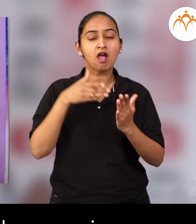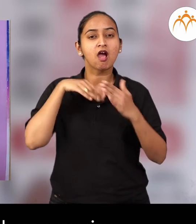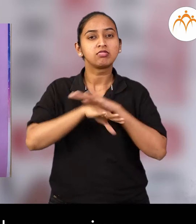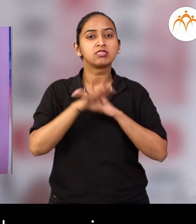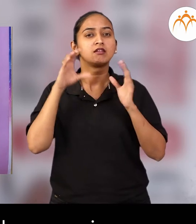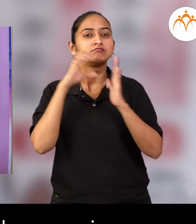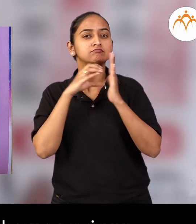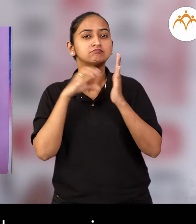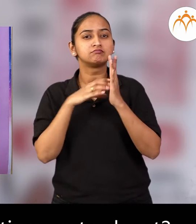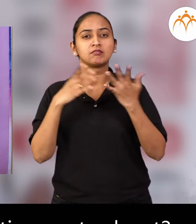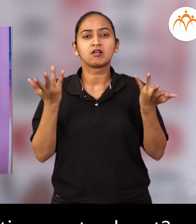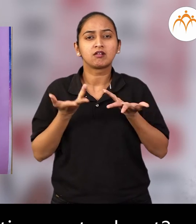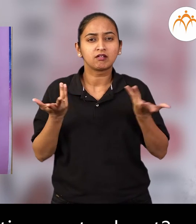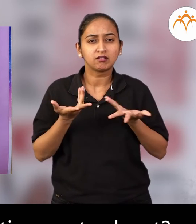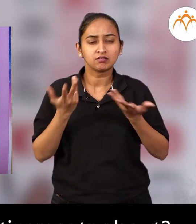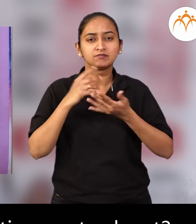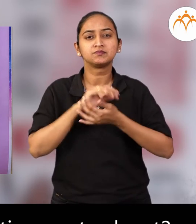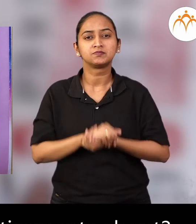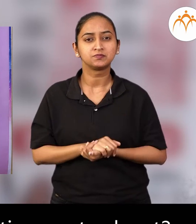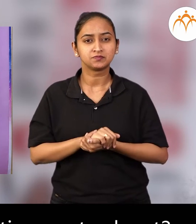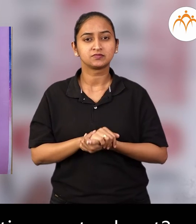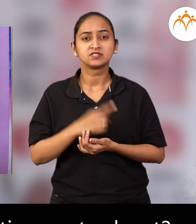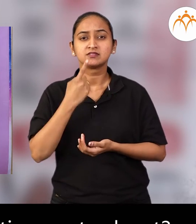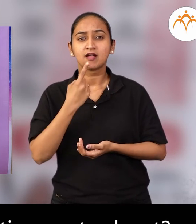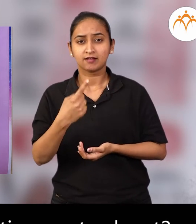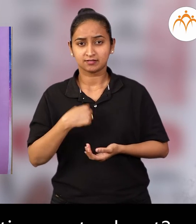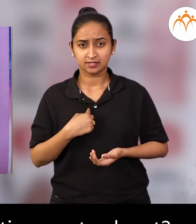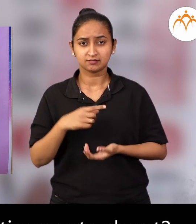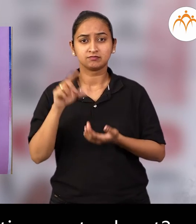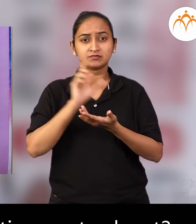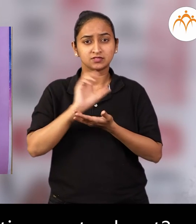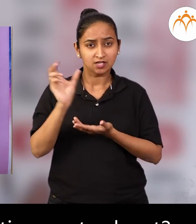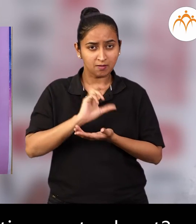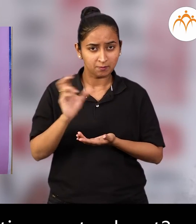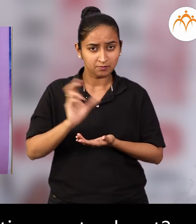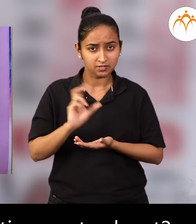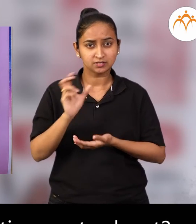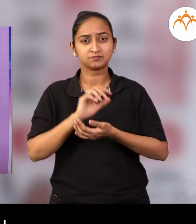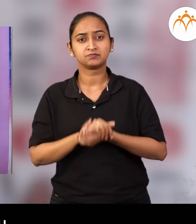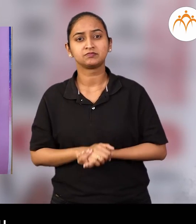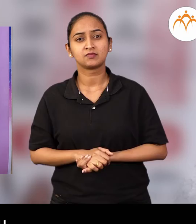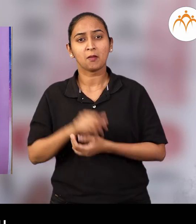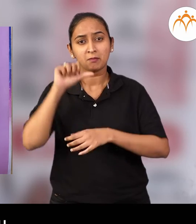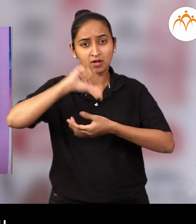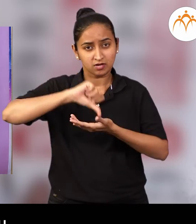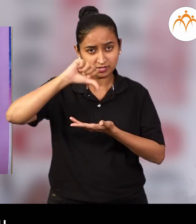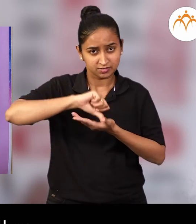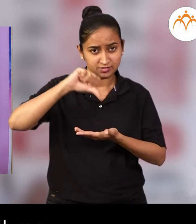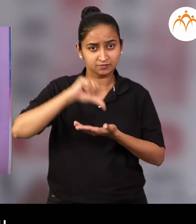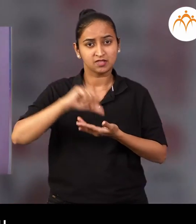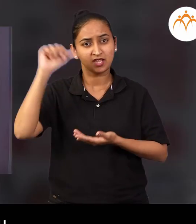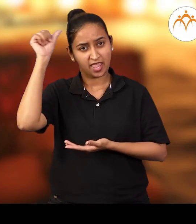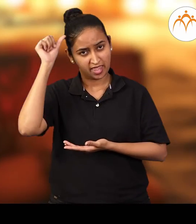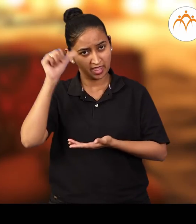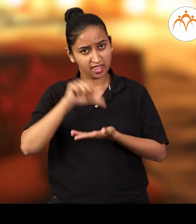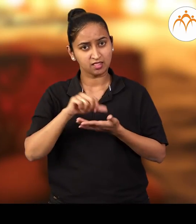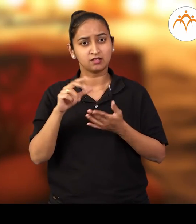What are these advertisements about? Come on, tell me. Soap,